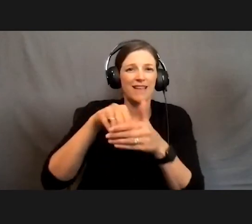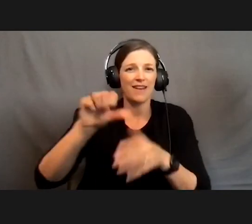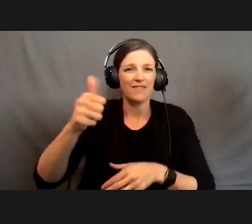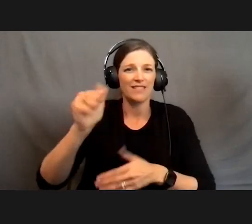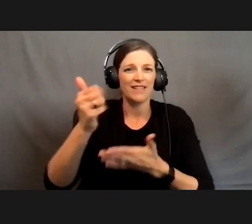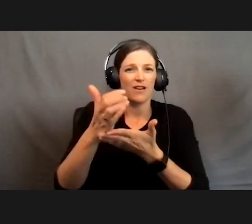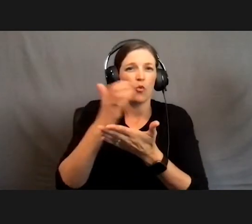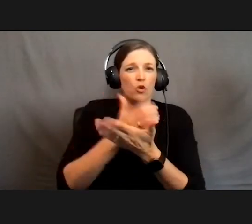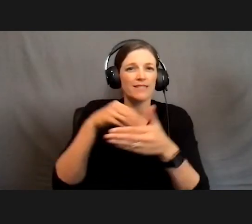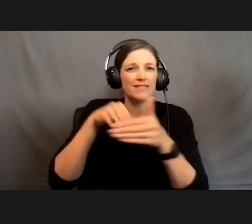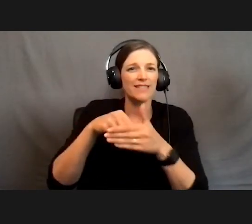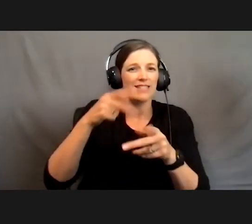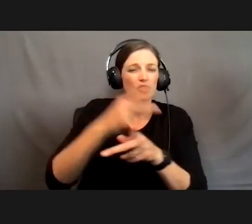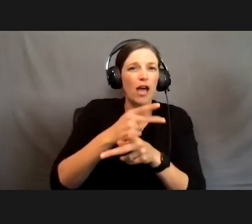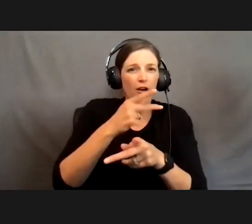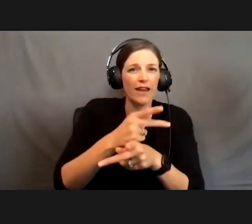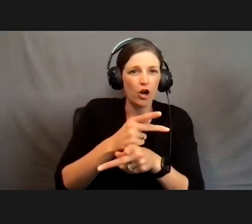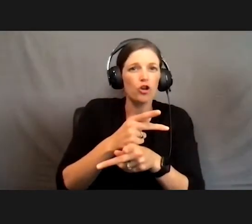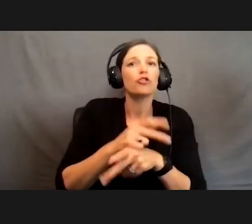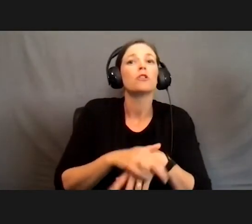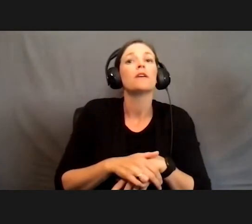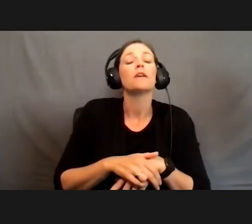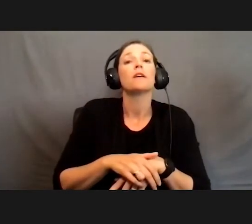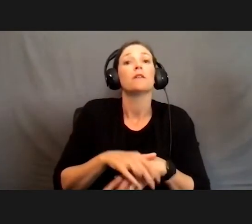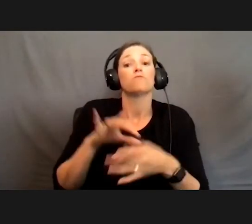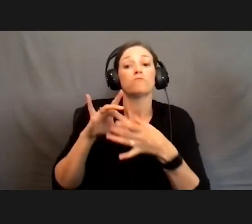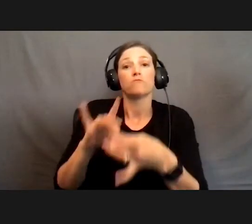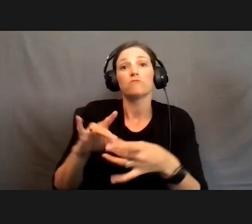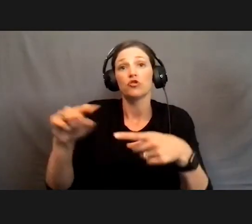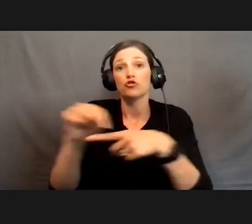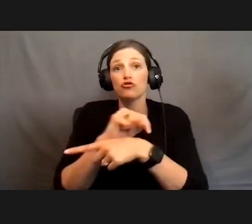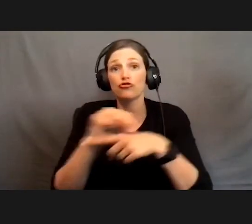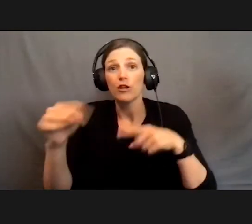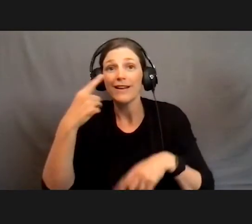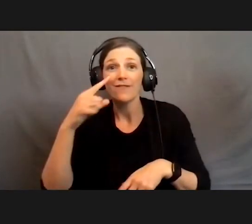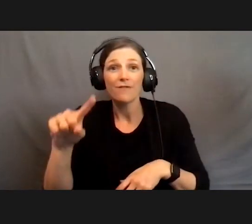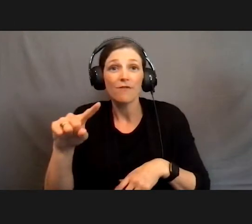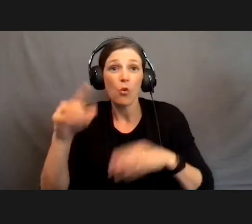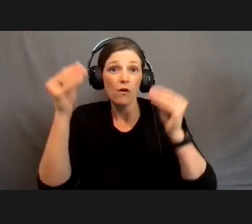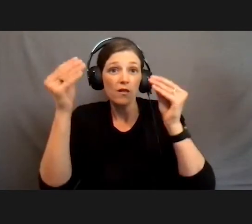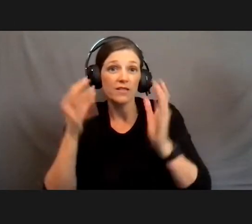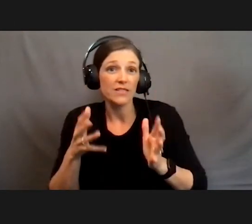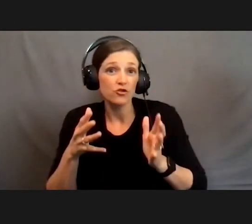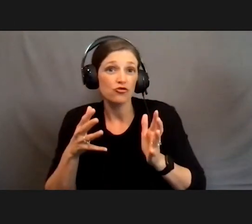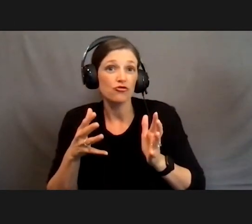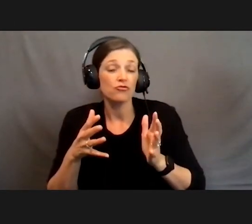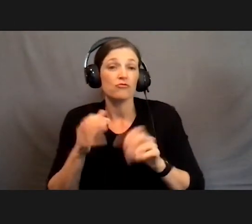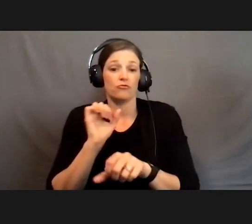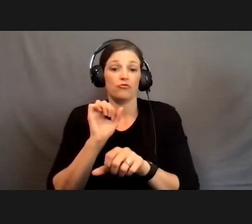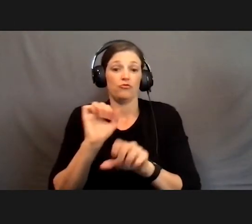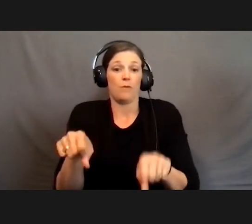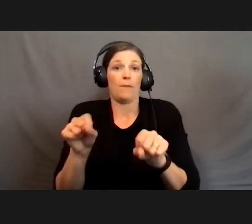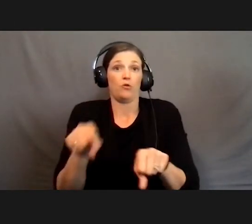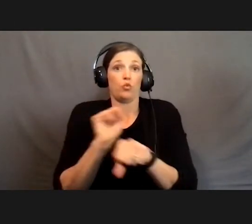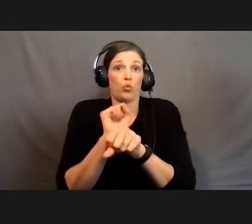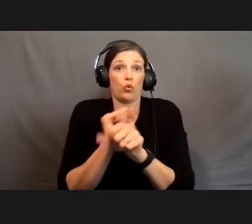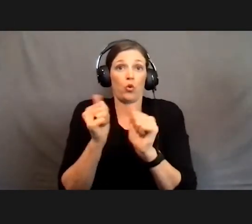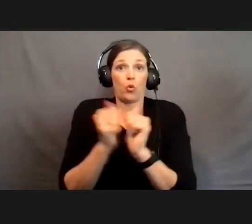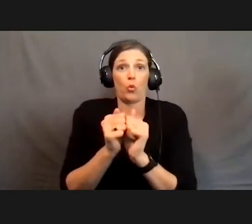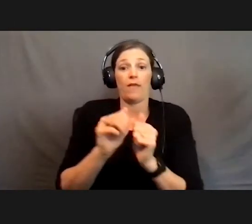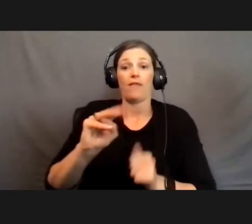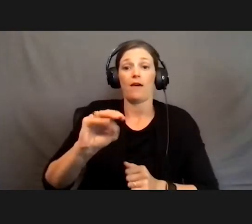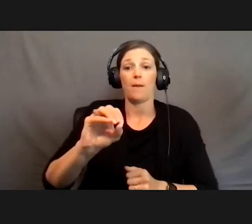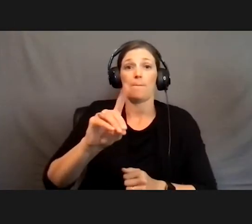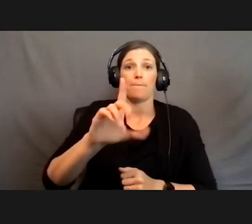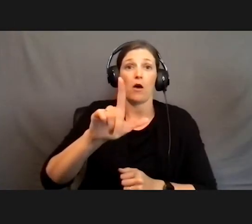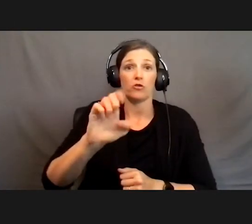childcare. With that will come training for the faculty to be able to work with a module of some sort